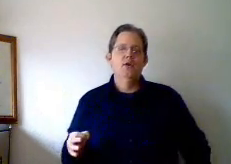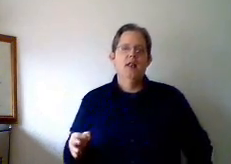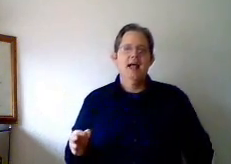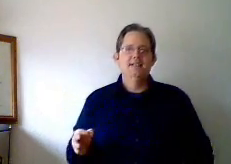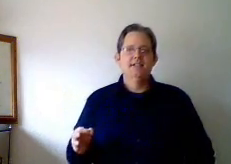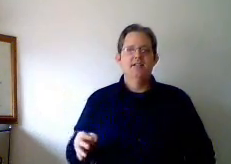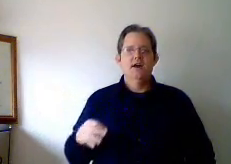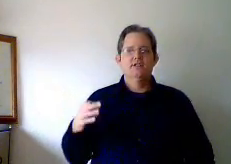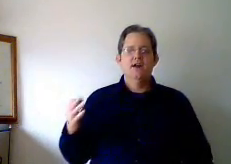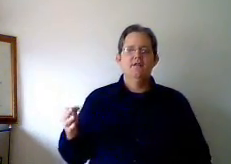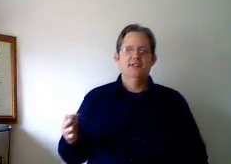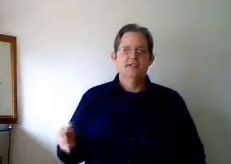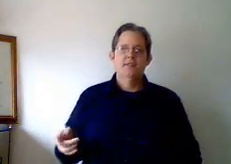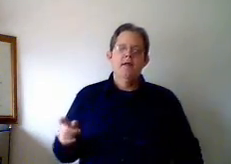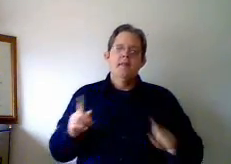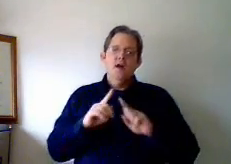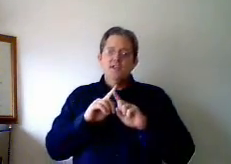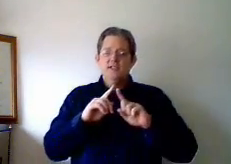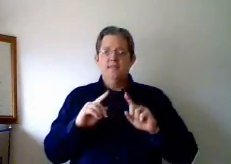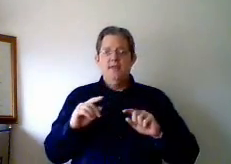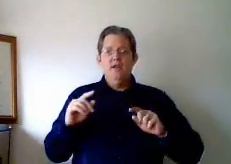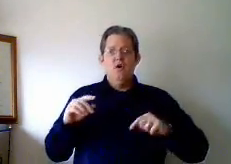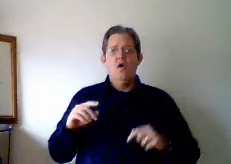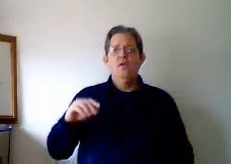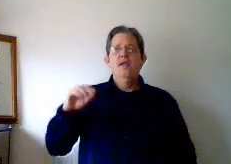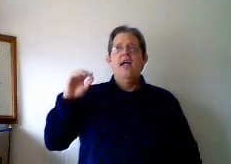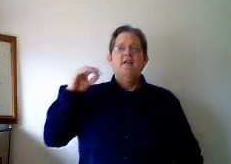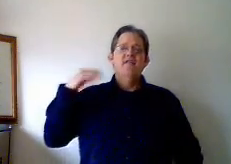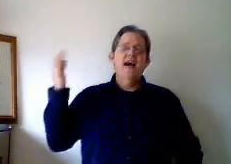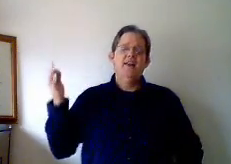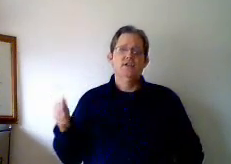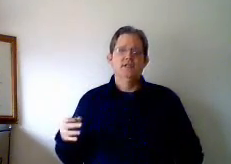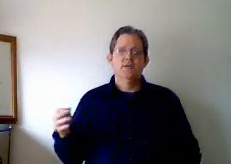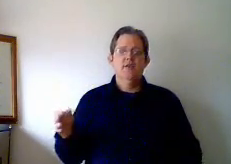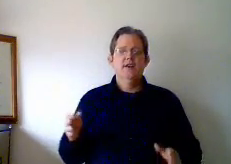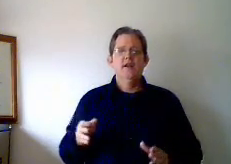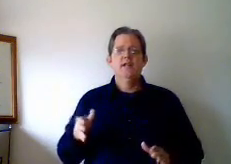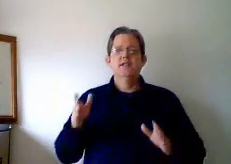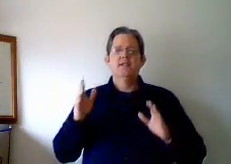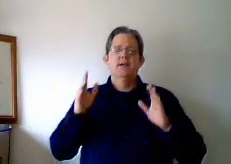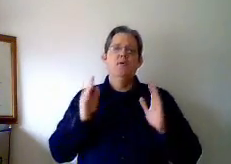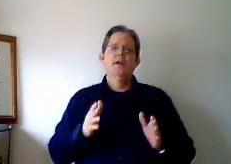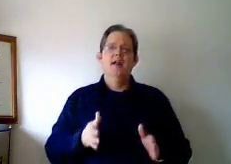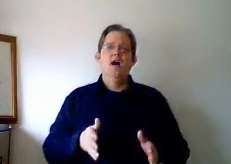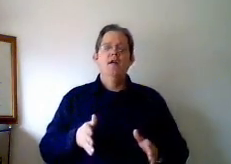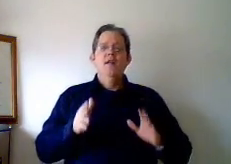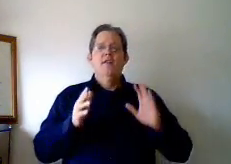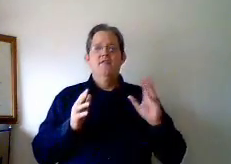utilizing their services. They also did something called advantages. And what they did is they pointed out the